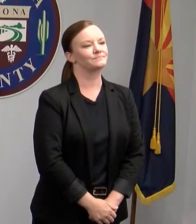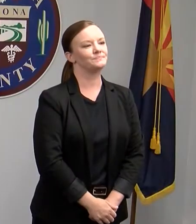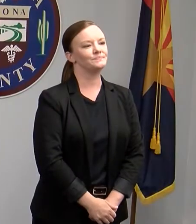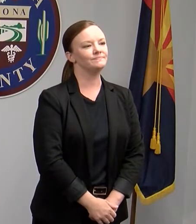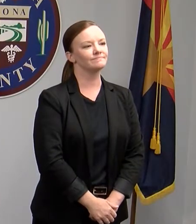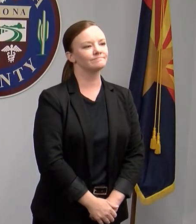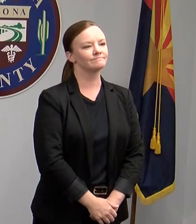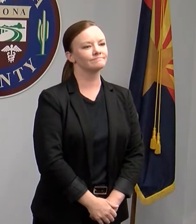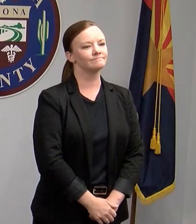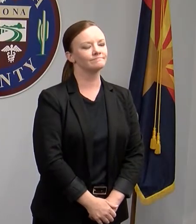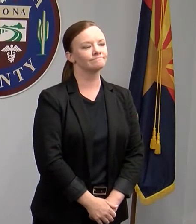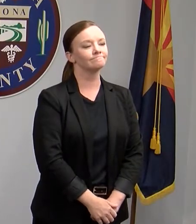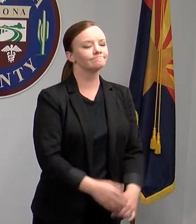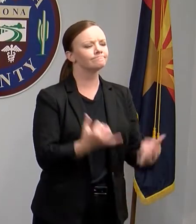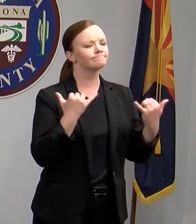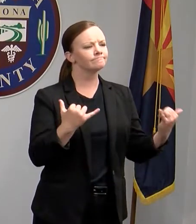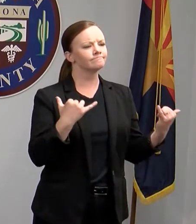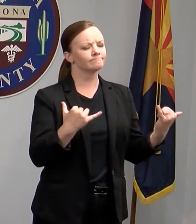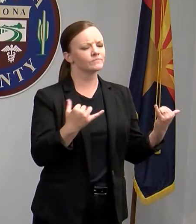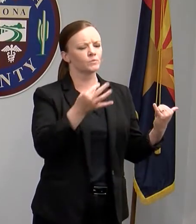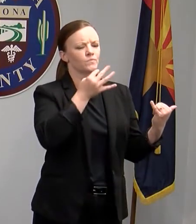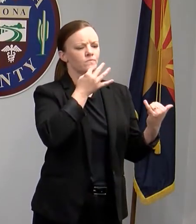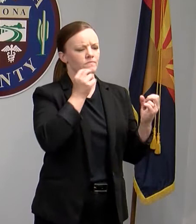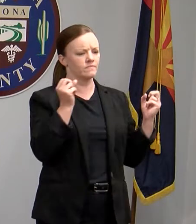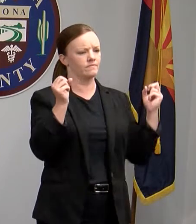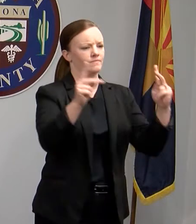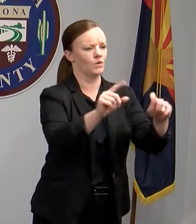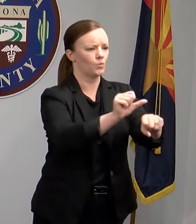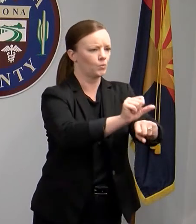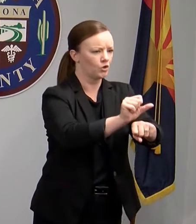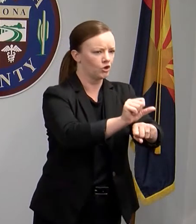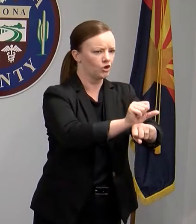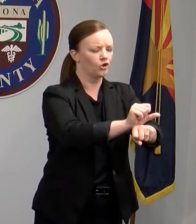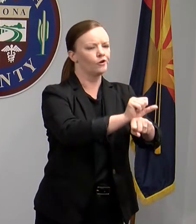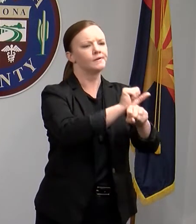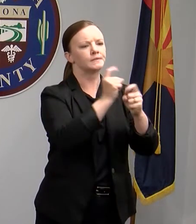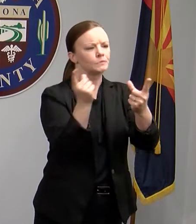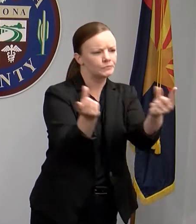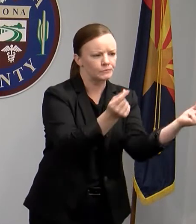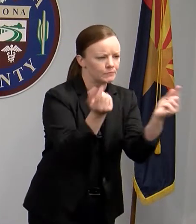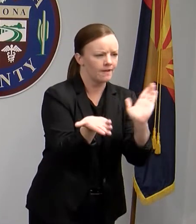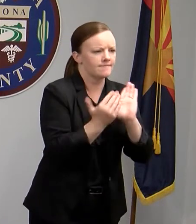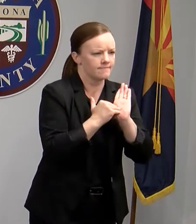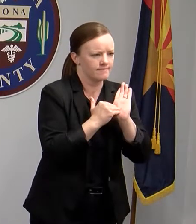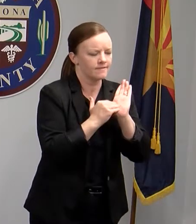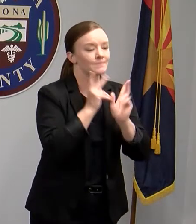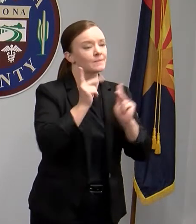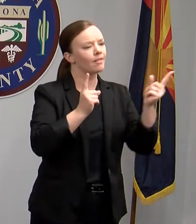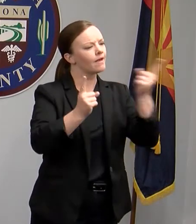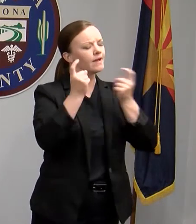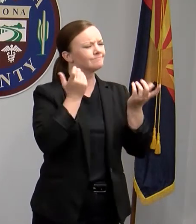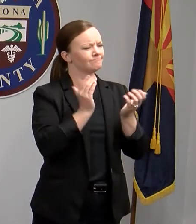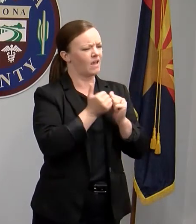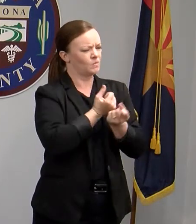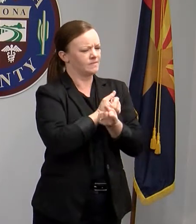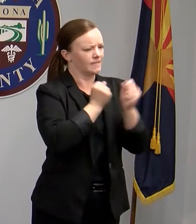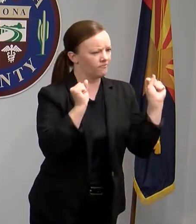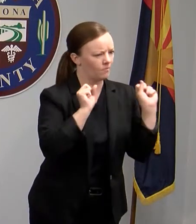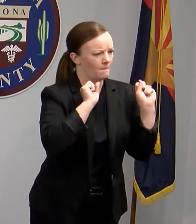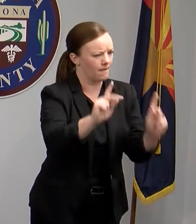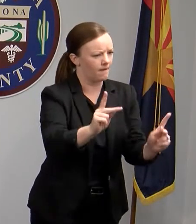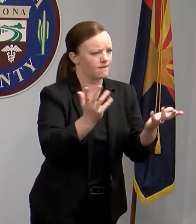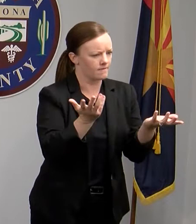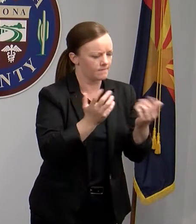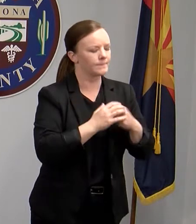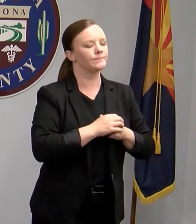As we go back to work and other activities, people are asking how to do that safely. A lot of the work that we do in public health